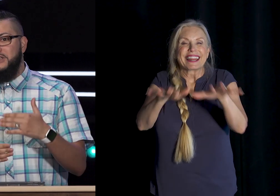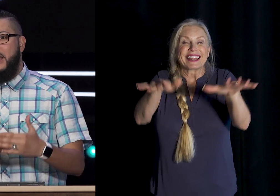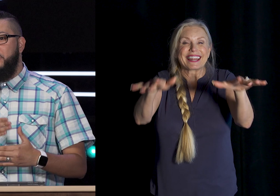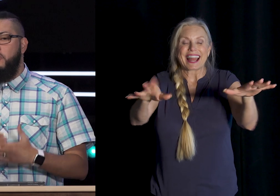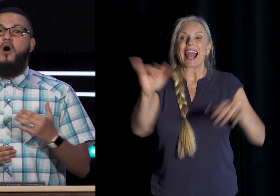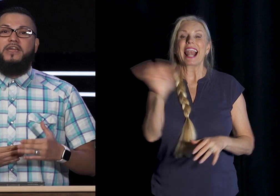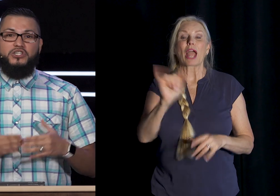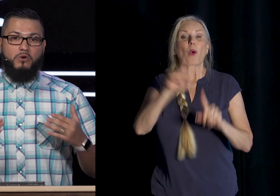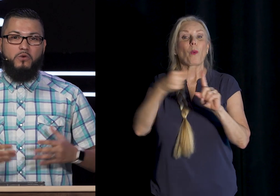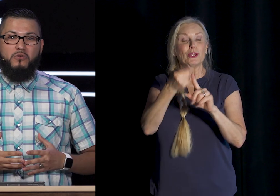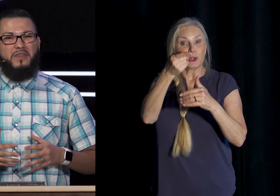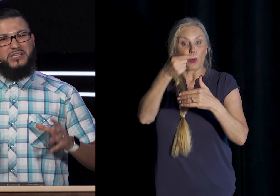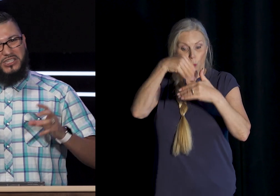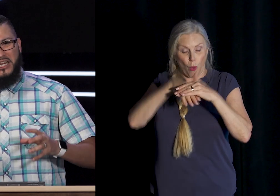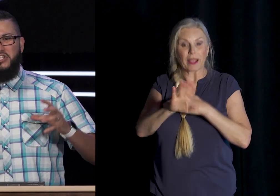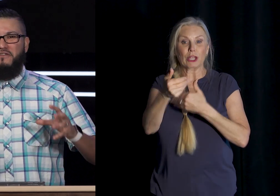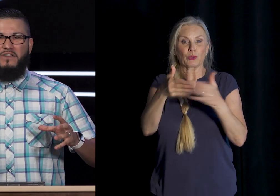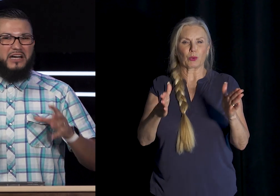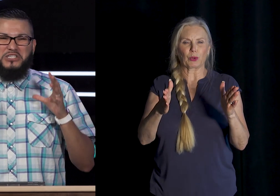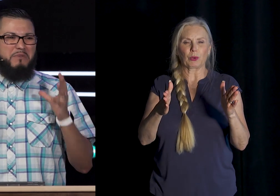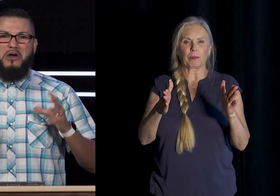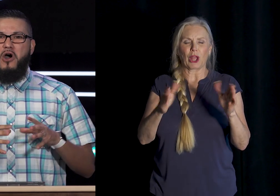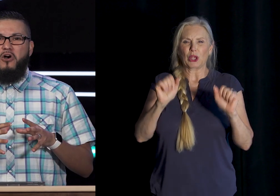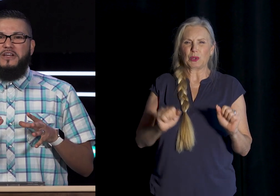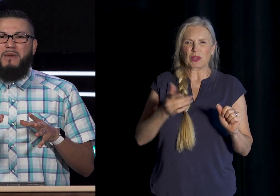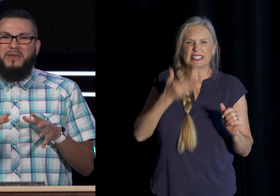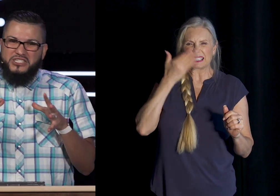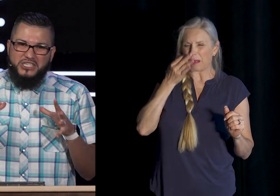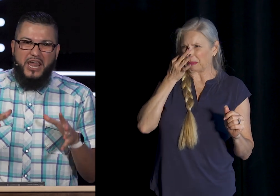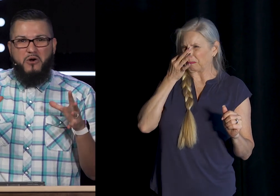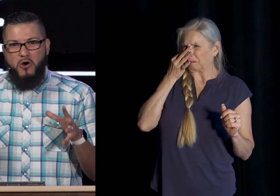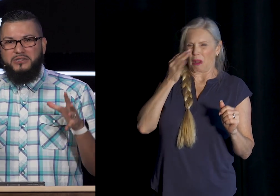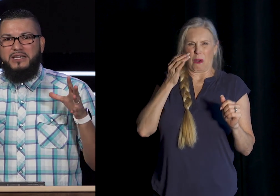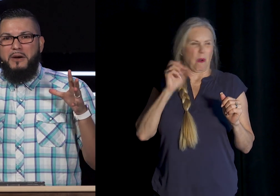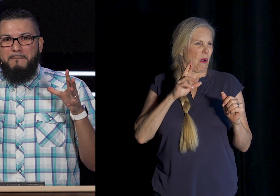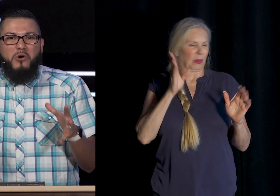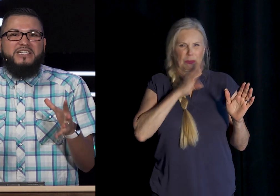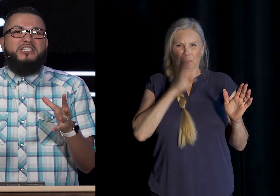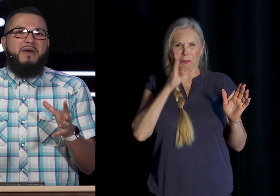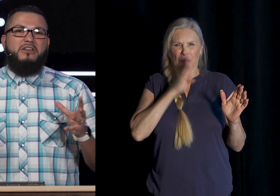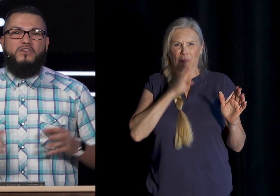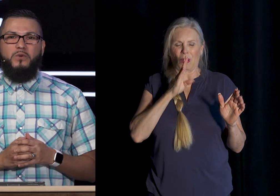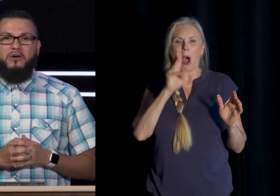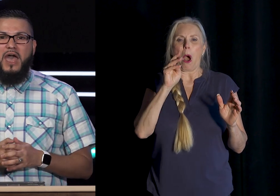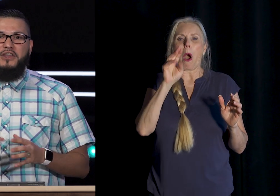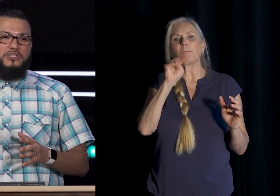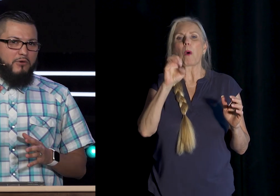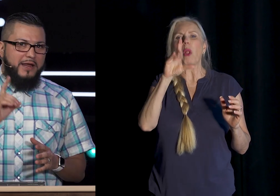like When you walk Into a room And there's a stench Smell Or there's maybe A stale oldie Moldy smell If you will And you spray